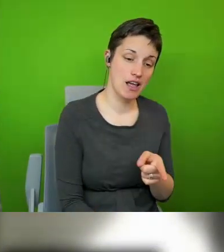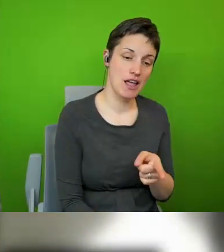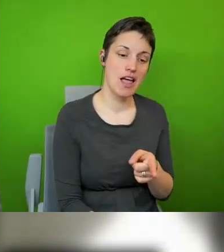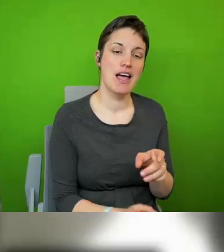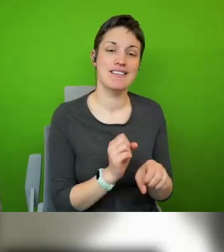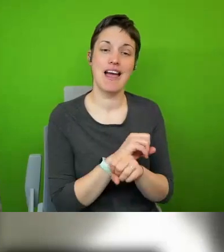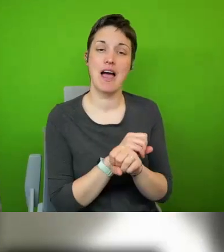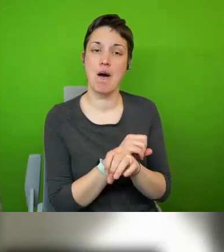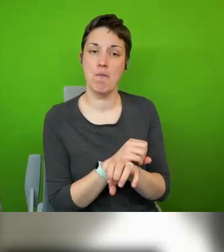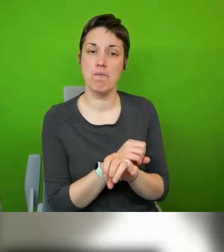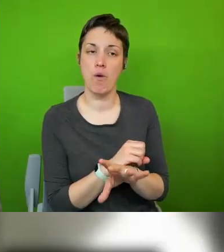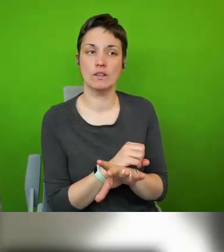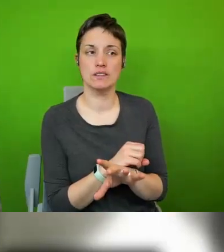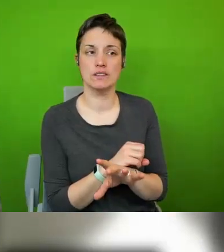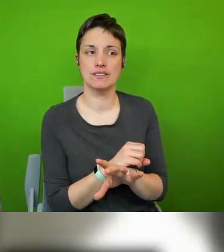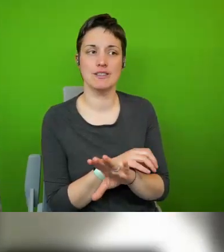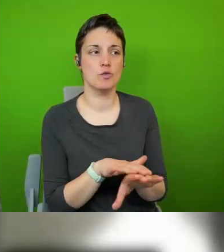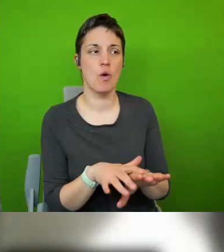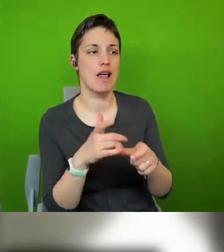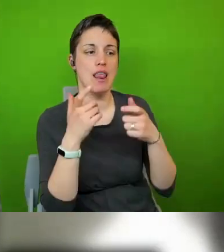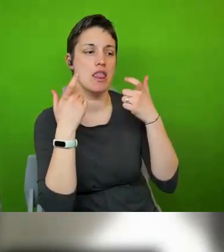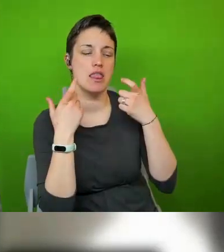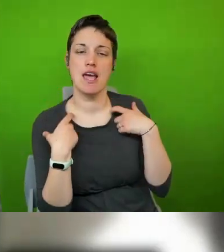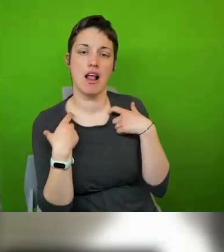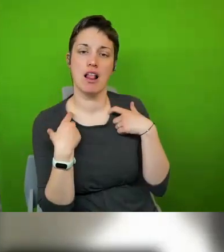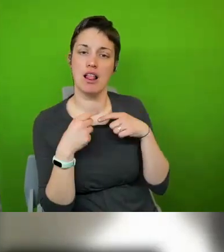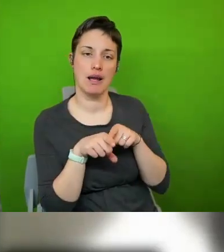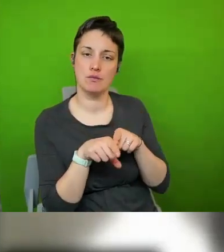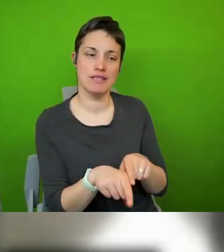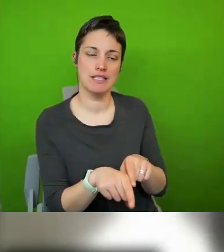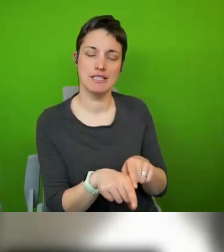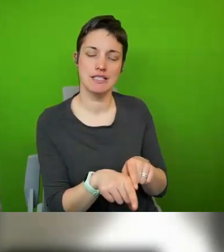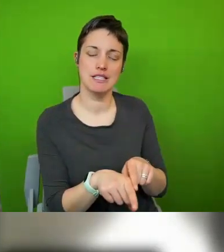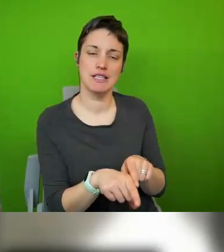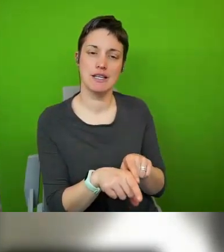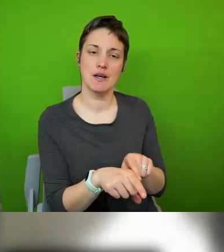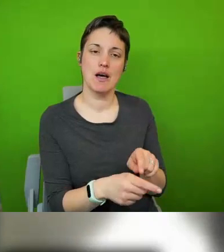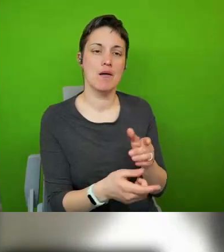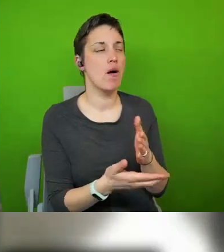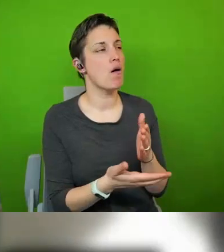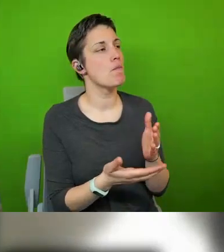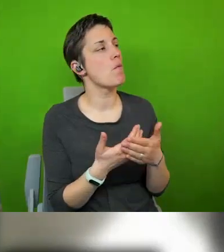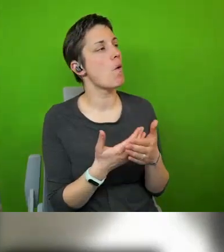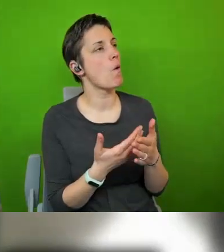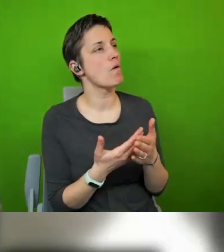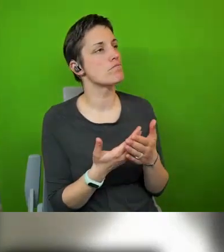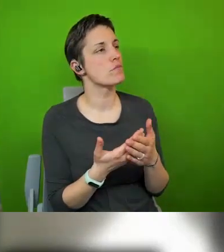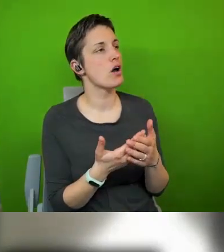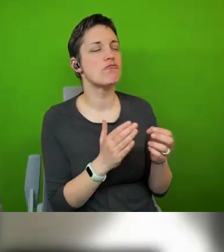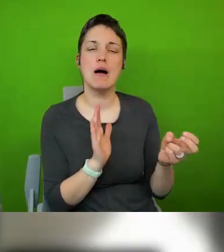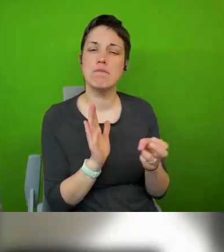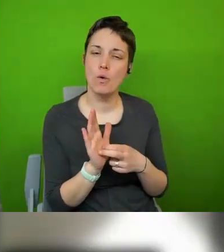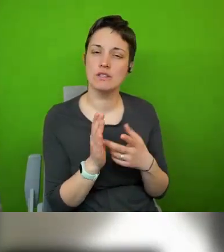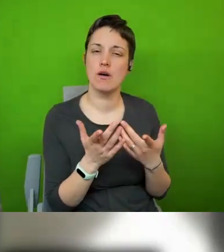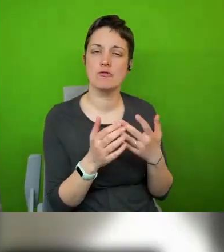often not so much a legal accountability output but more reporting on structures and trends and issues and problems